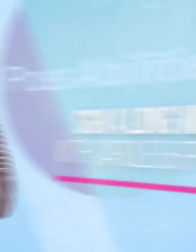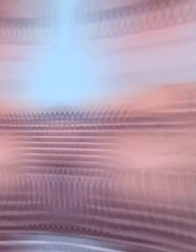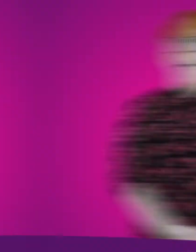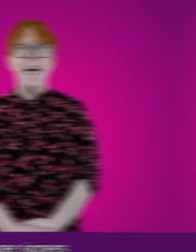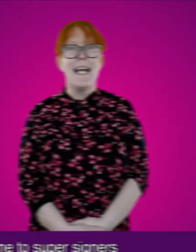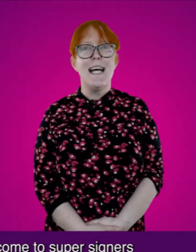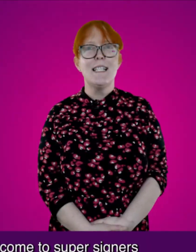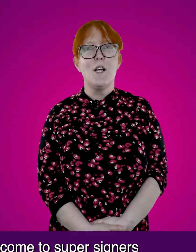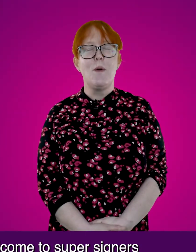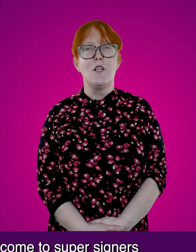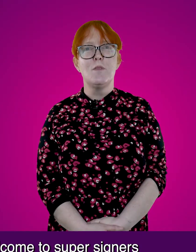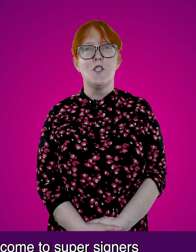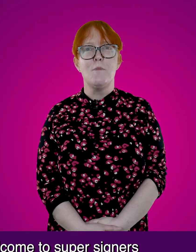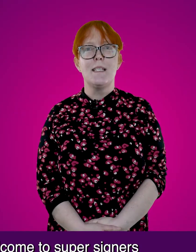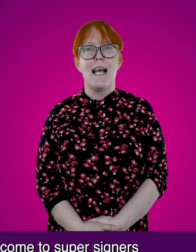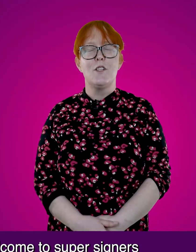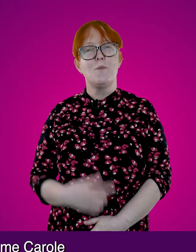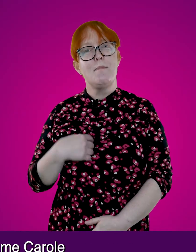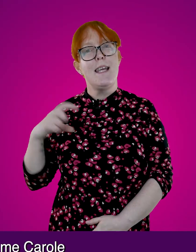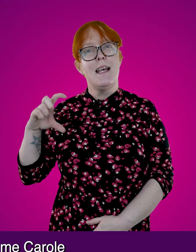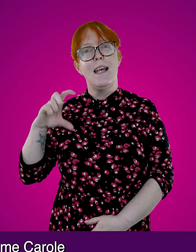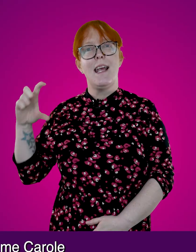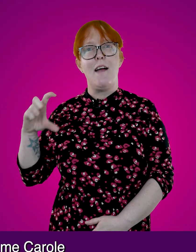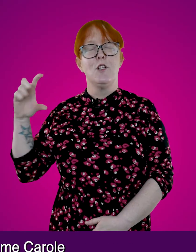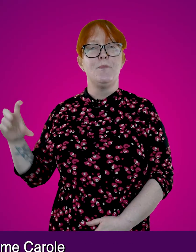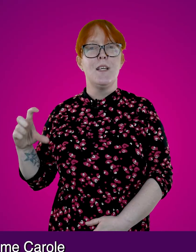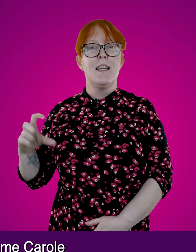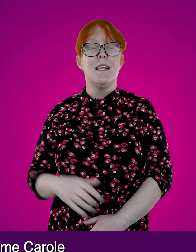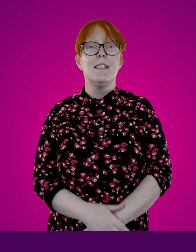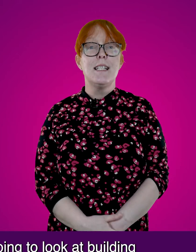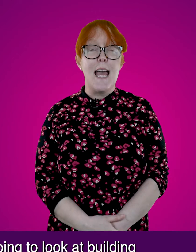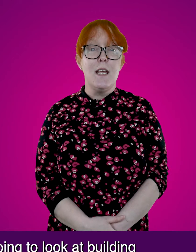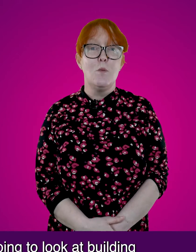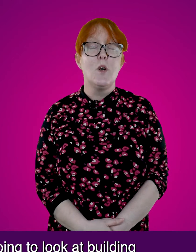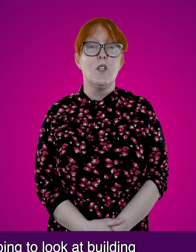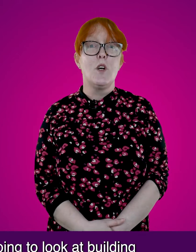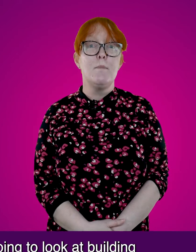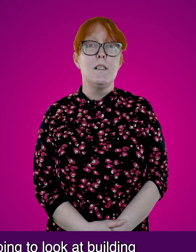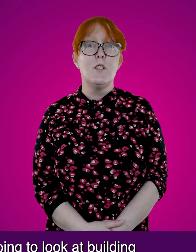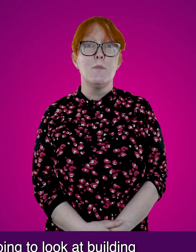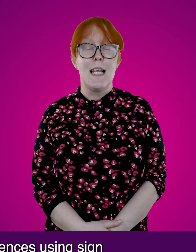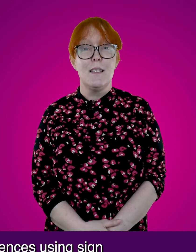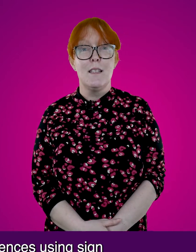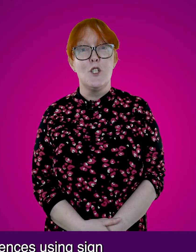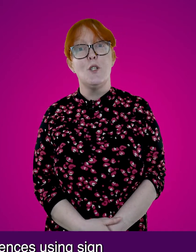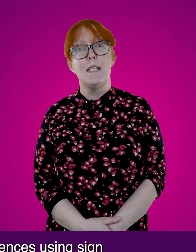Hi guys and welcome to Super Signers with me, Carol. Today we're going to look at building some sentences using